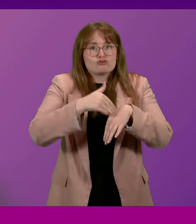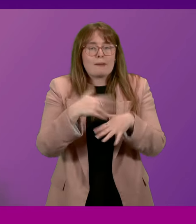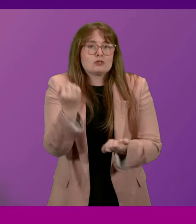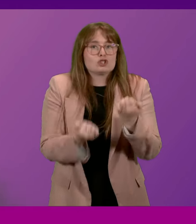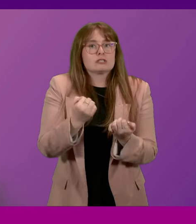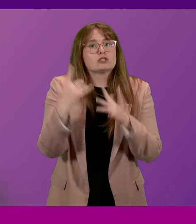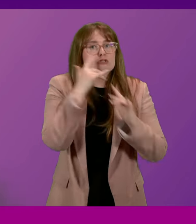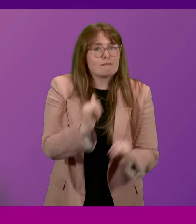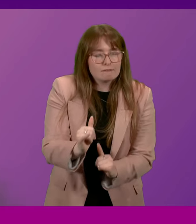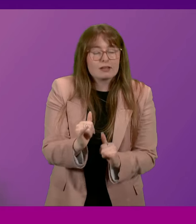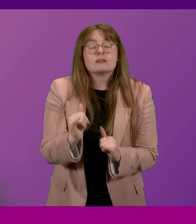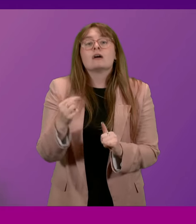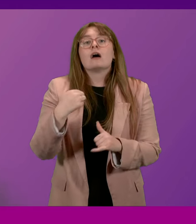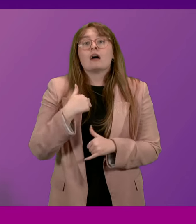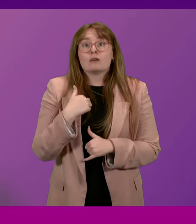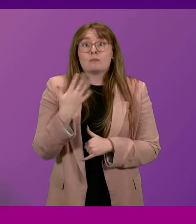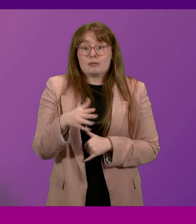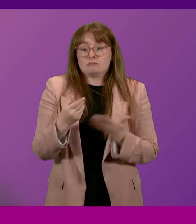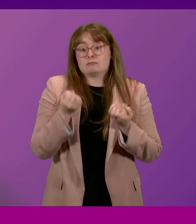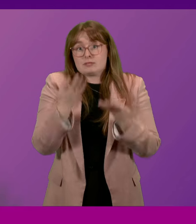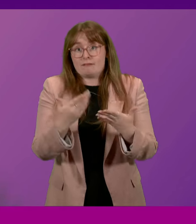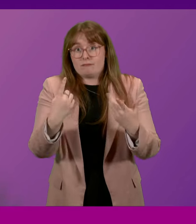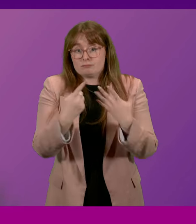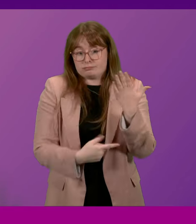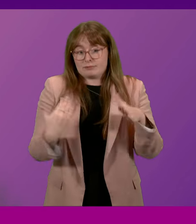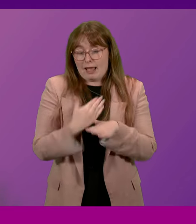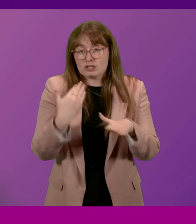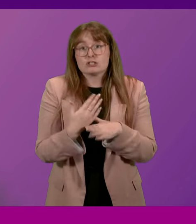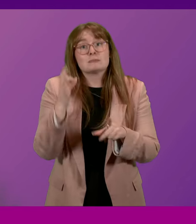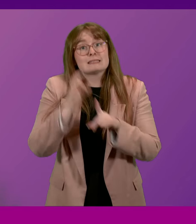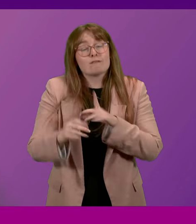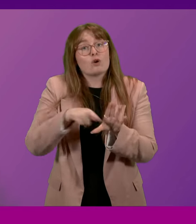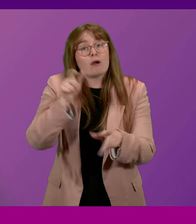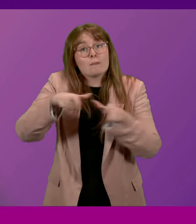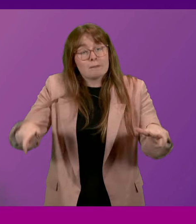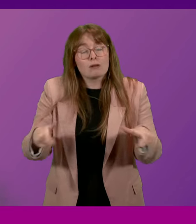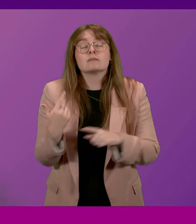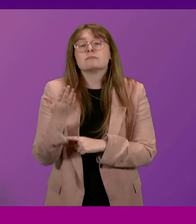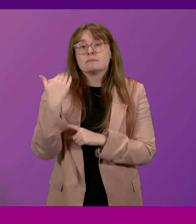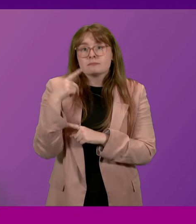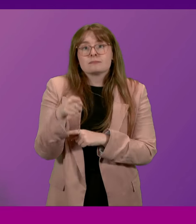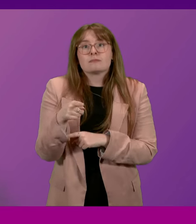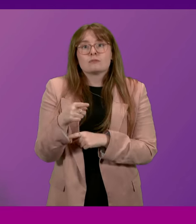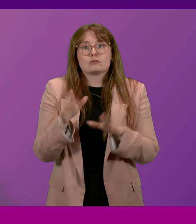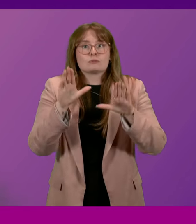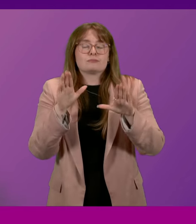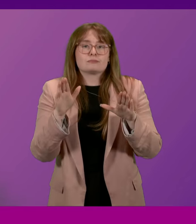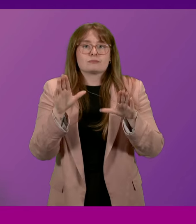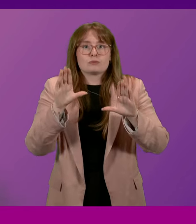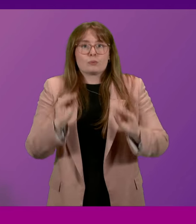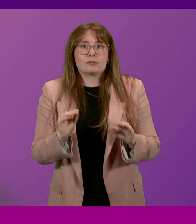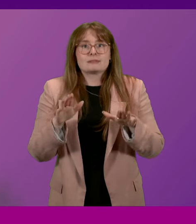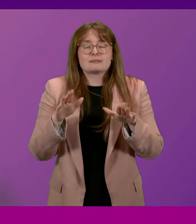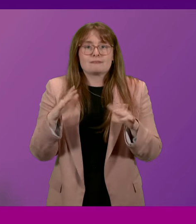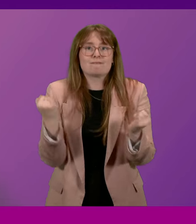violence prevention framework is delivering a number of key actions for young people, including the recent Quit Fighting for Likes campaign